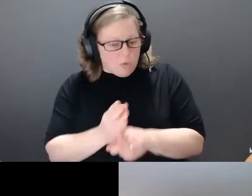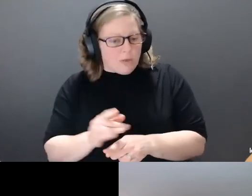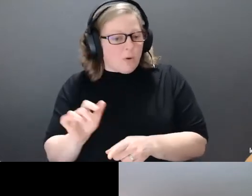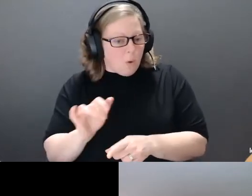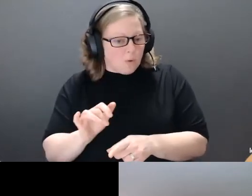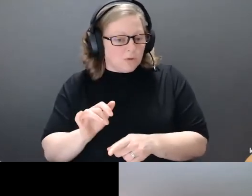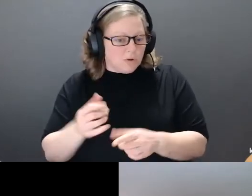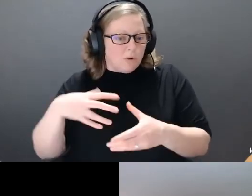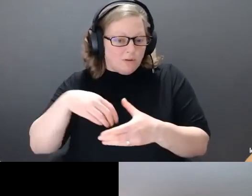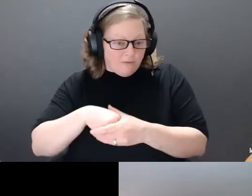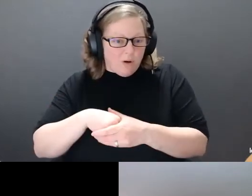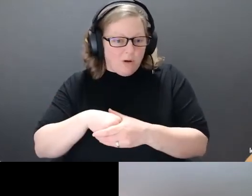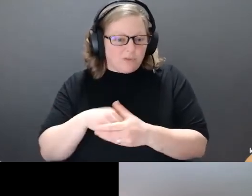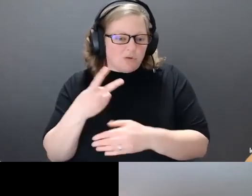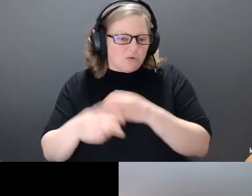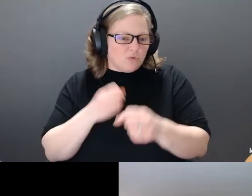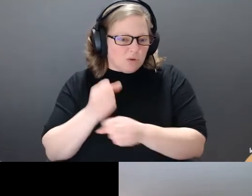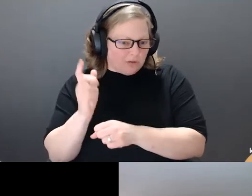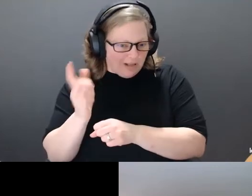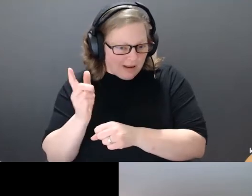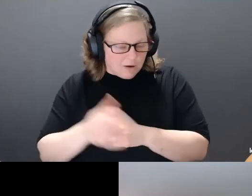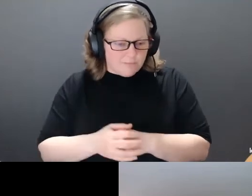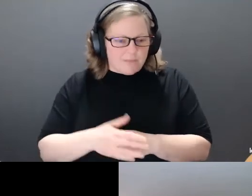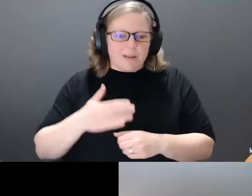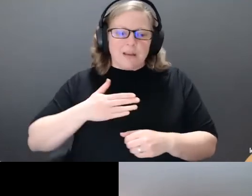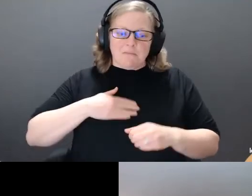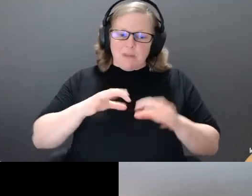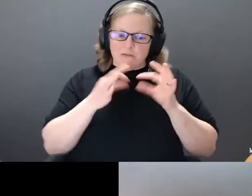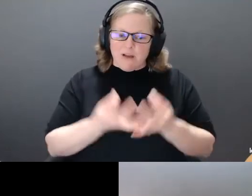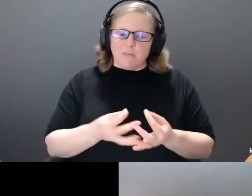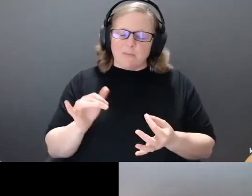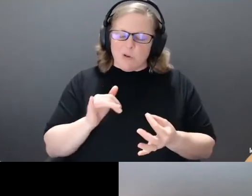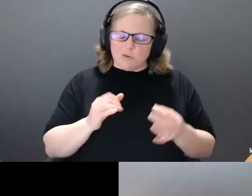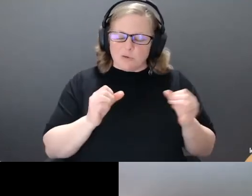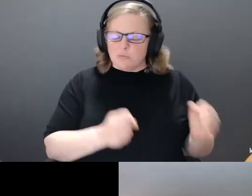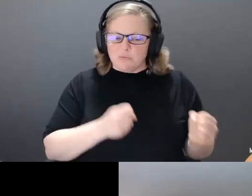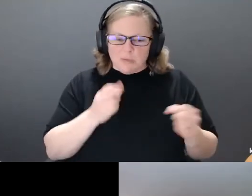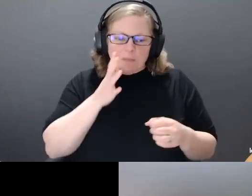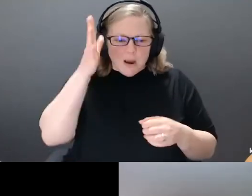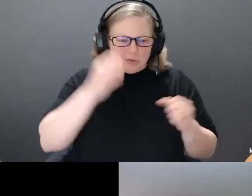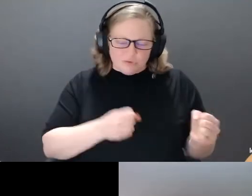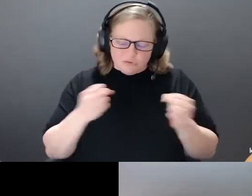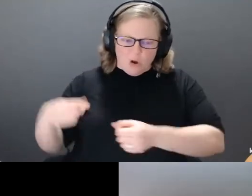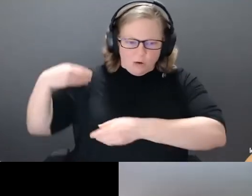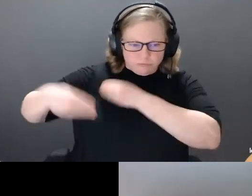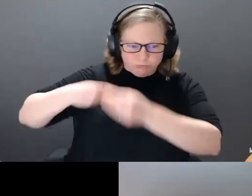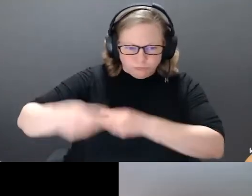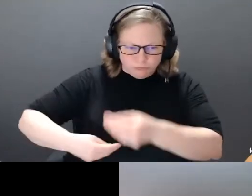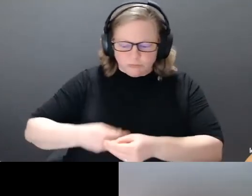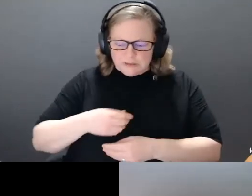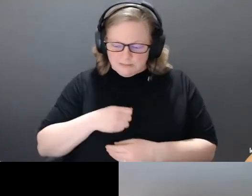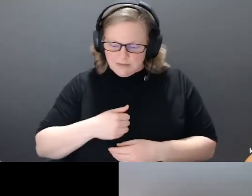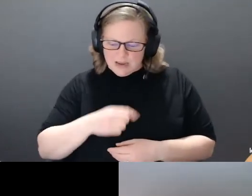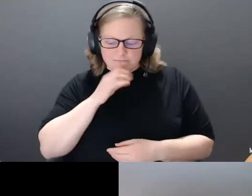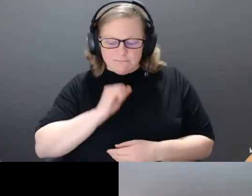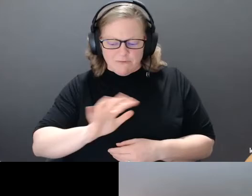Our parents were also survivors born of sturdy pioneer stock. I turned five that year, 1952, the year the Salk